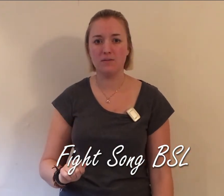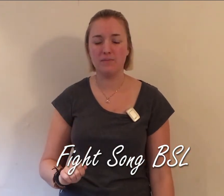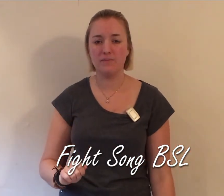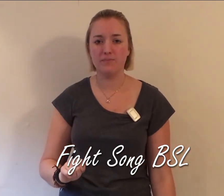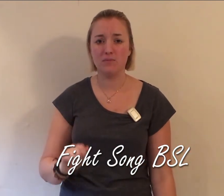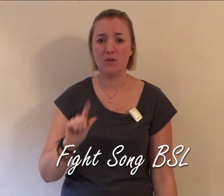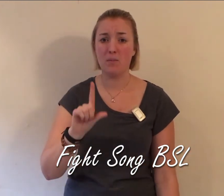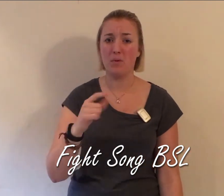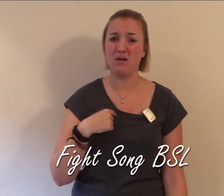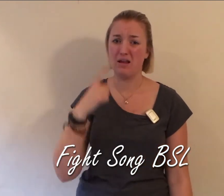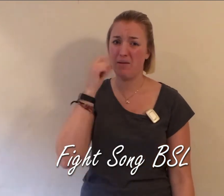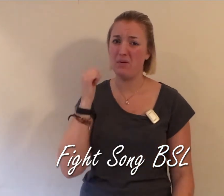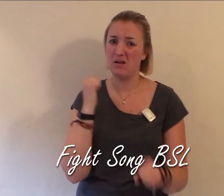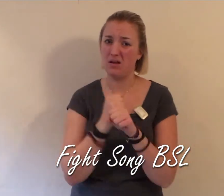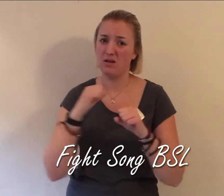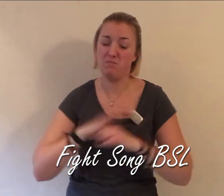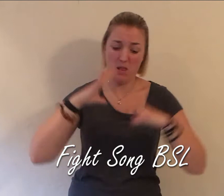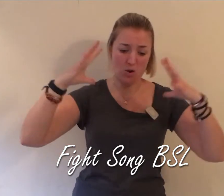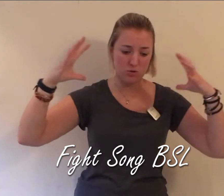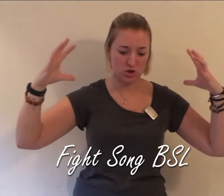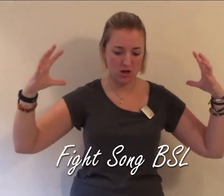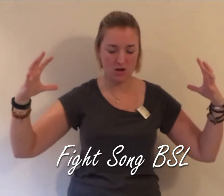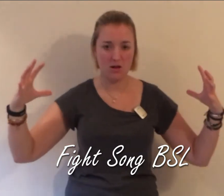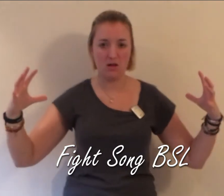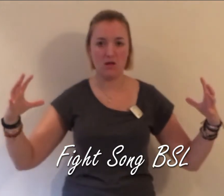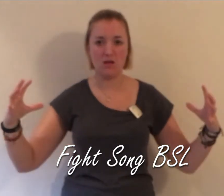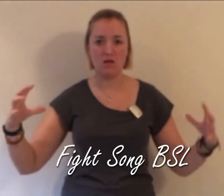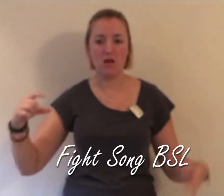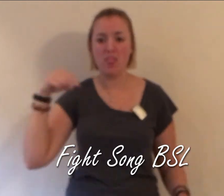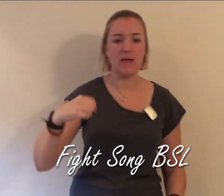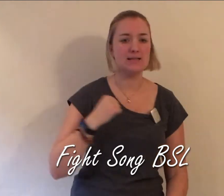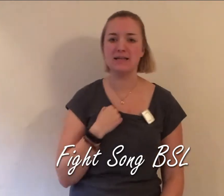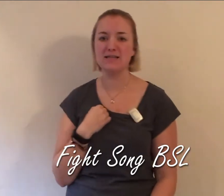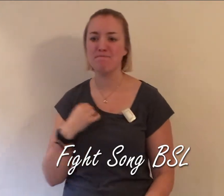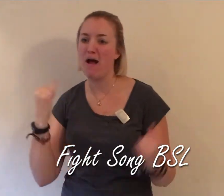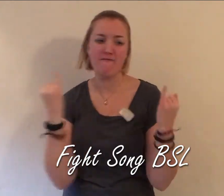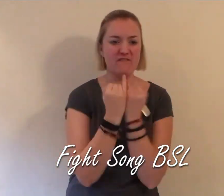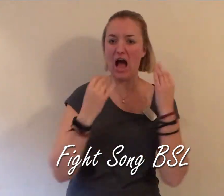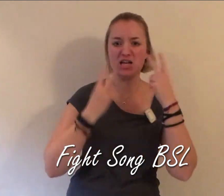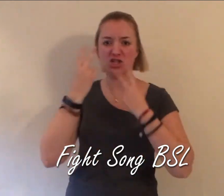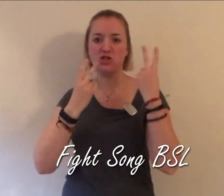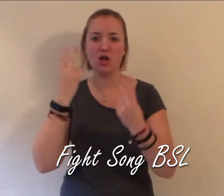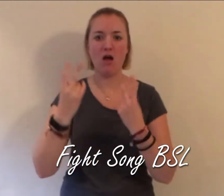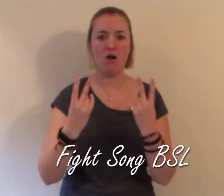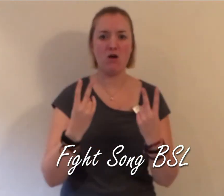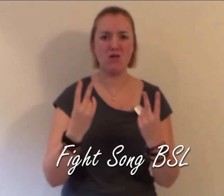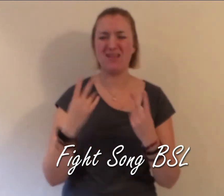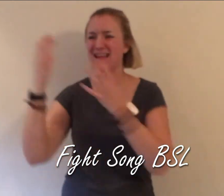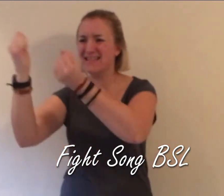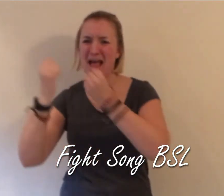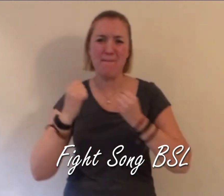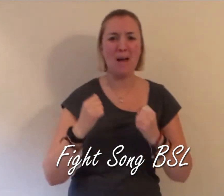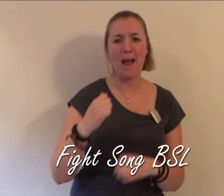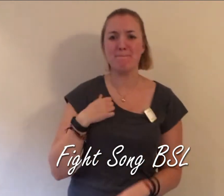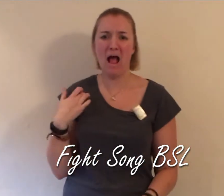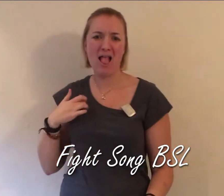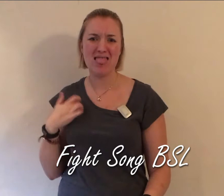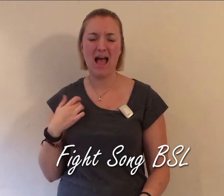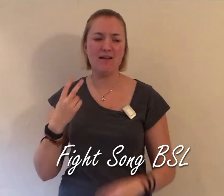But I can make an explosion This is my fight song Take back my life